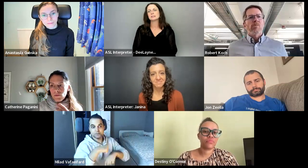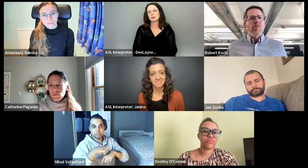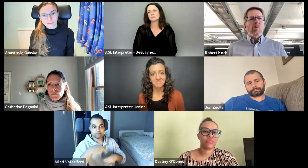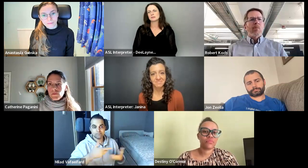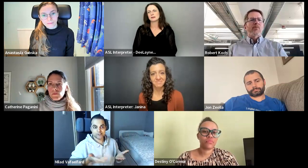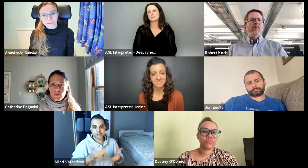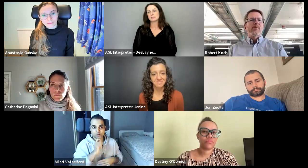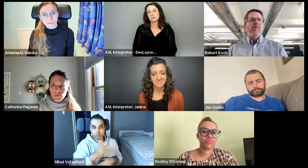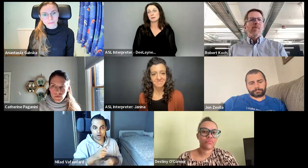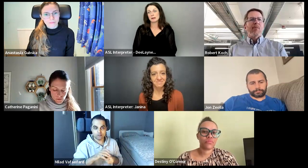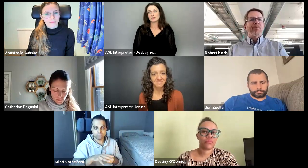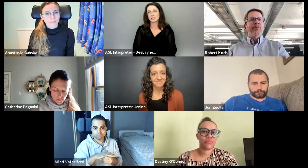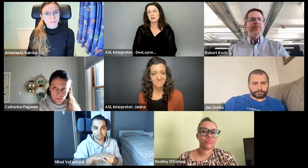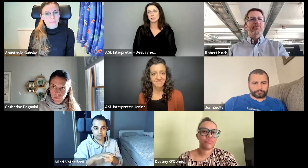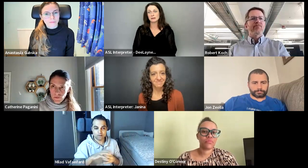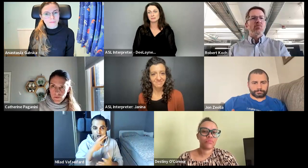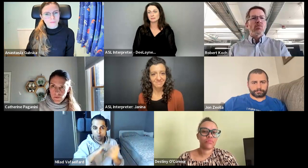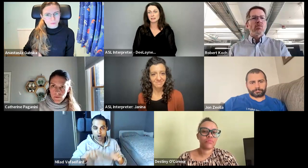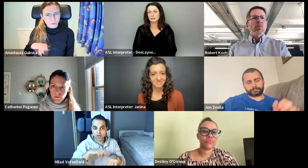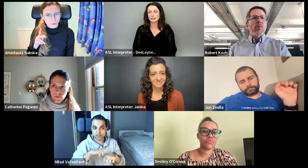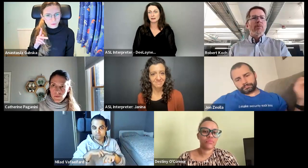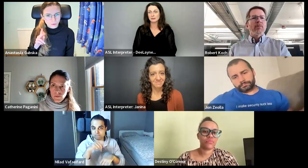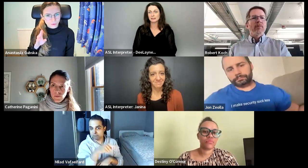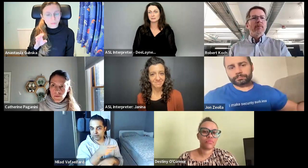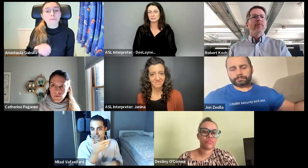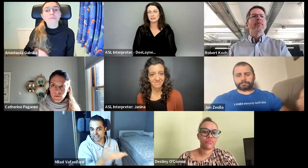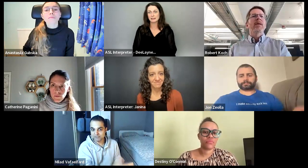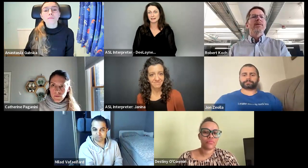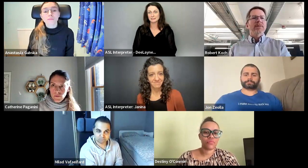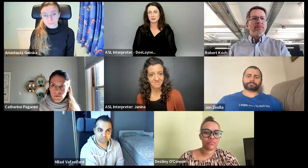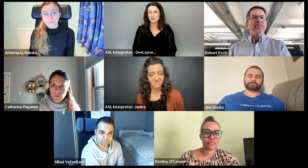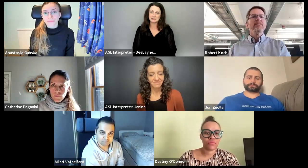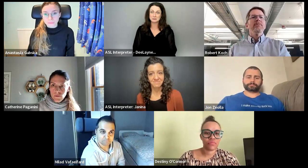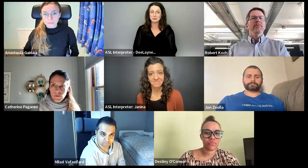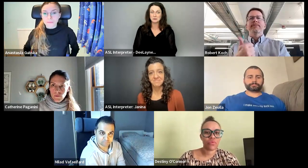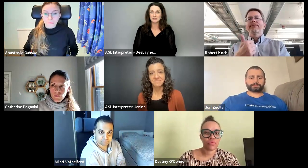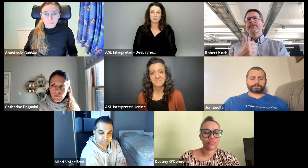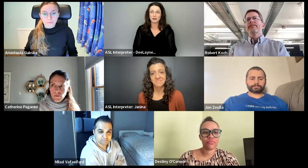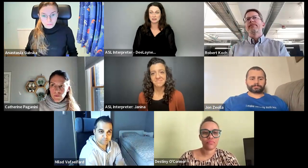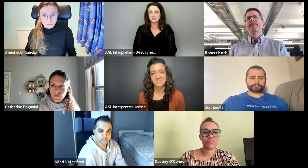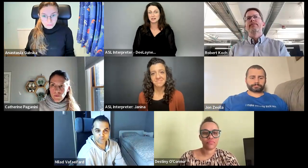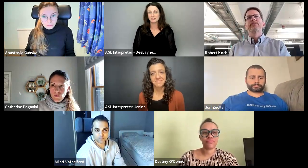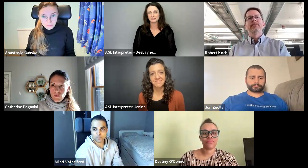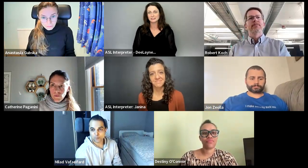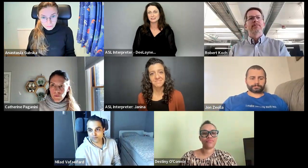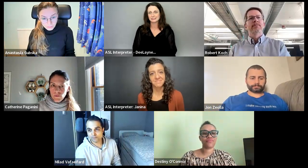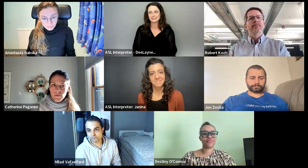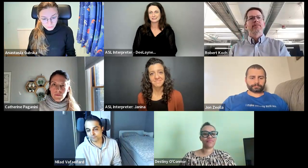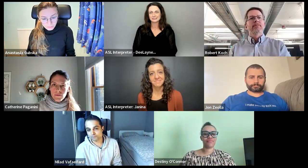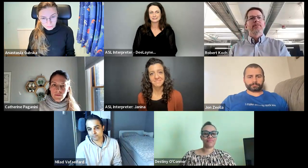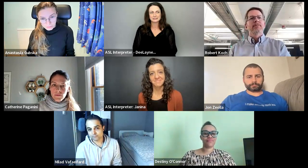in terms of, it'll be my first time here in, in Hungary seeing that. So that's really cool for cloud native stuff.